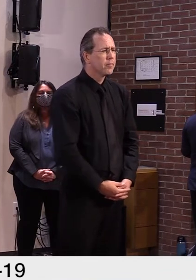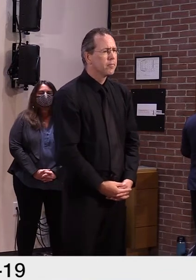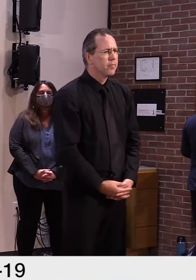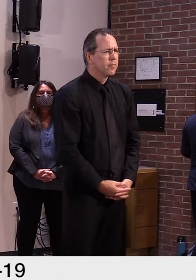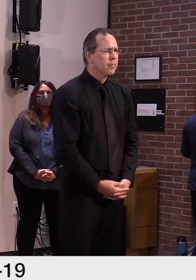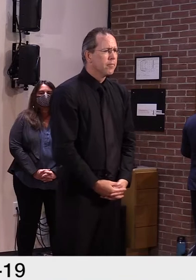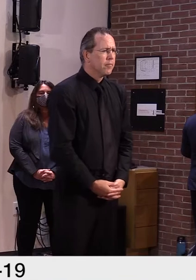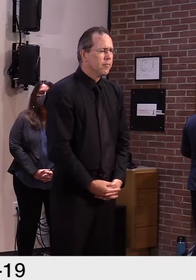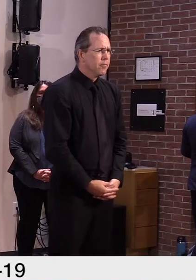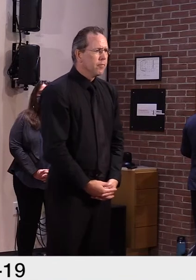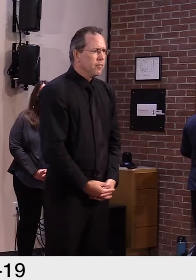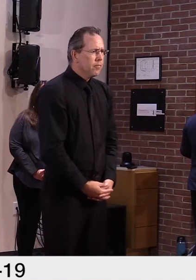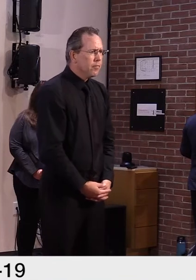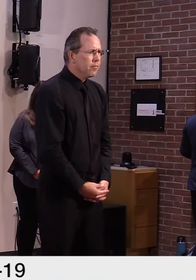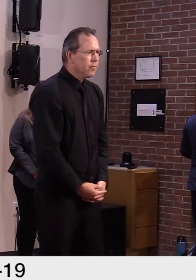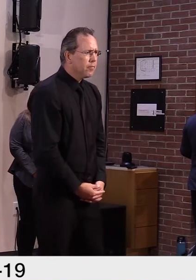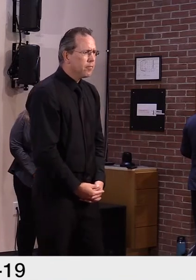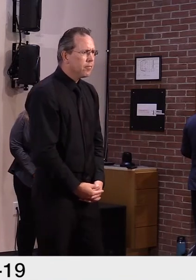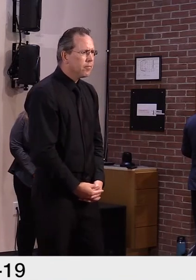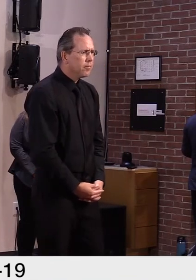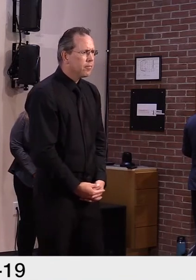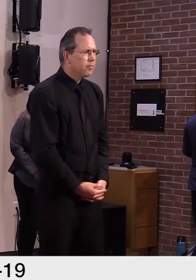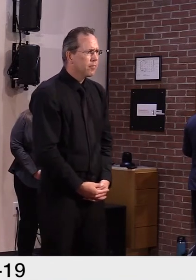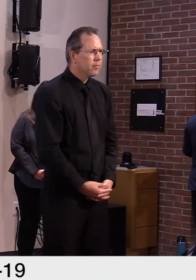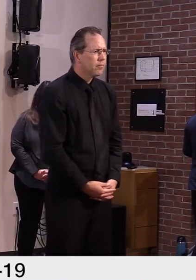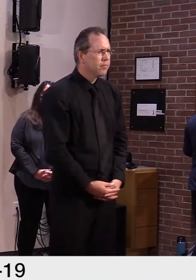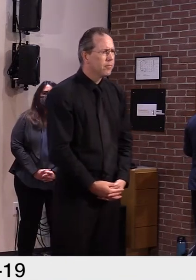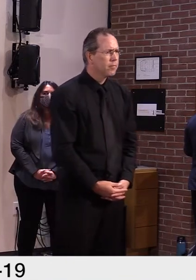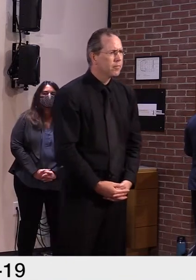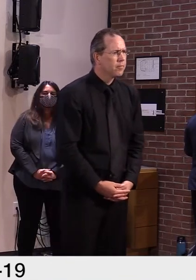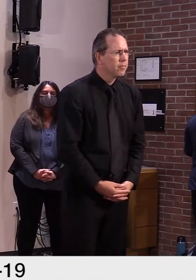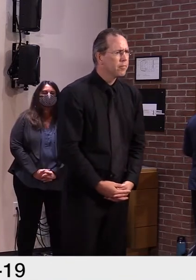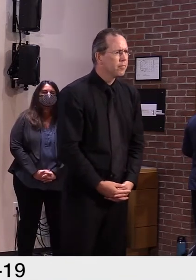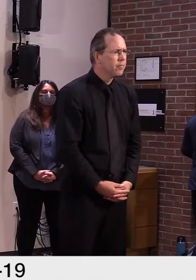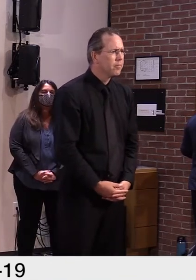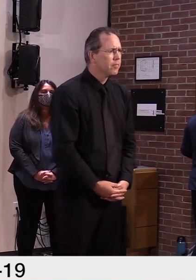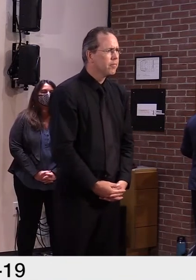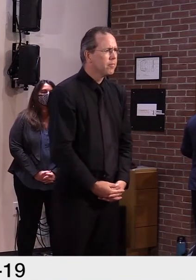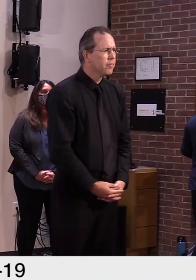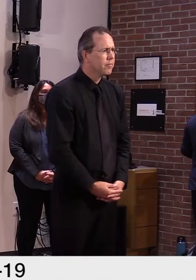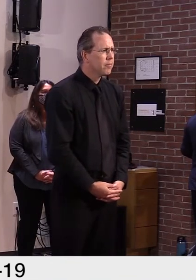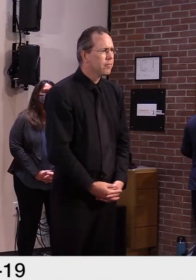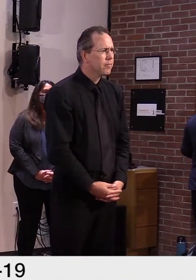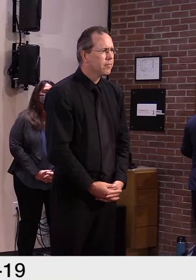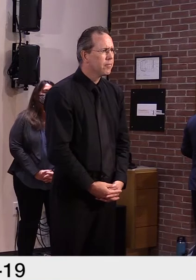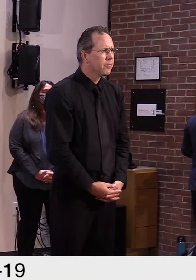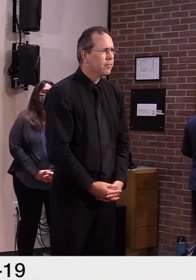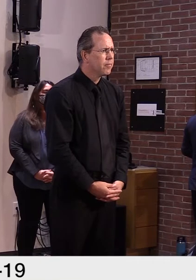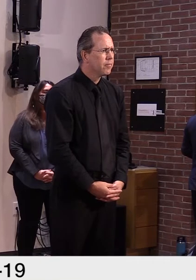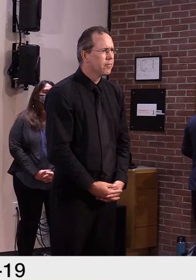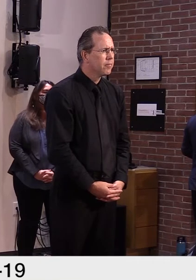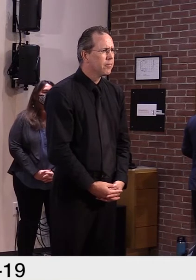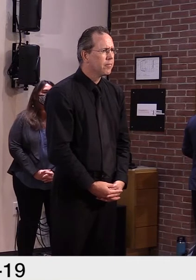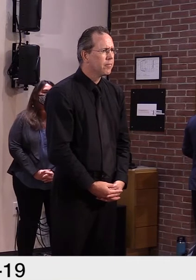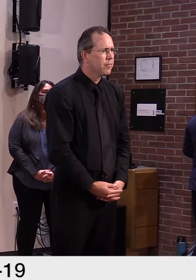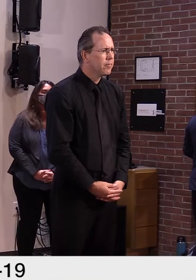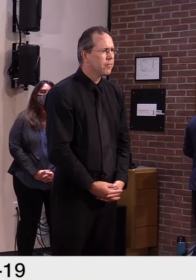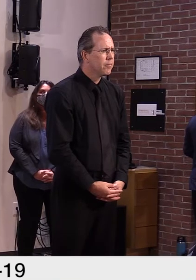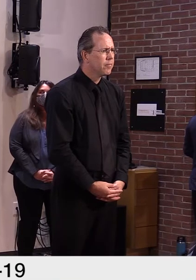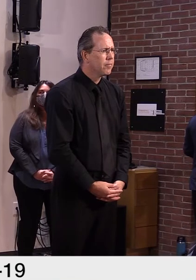in some misuse. Is that in your provision plan? As I mentioned, we are going to